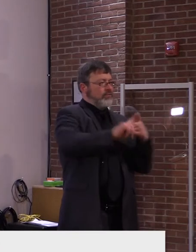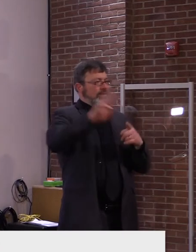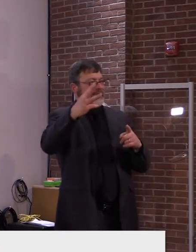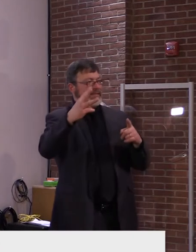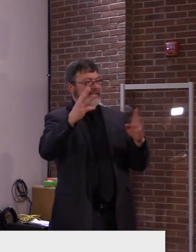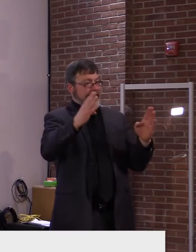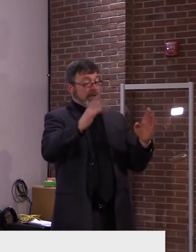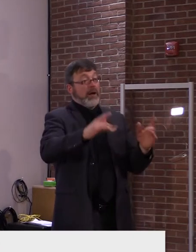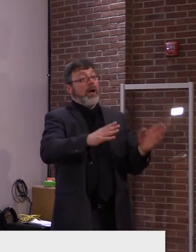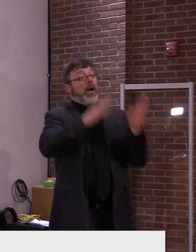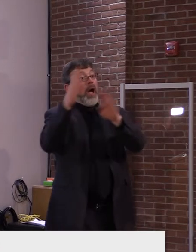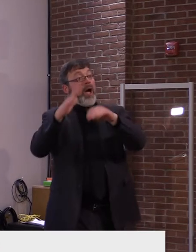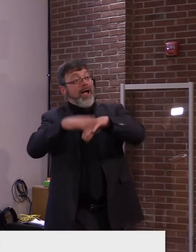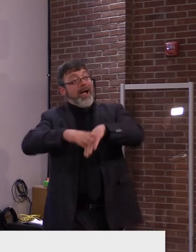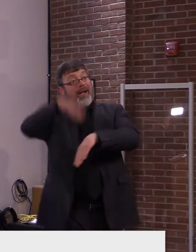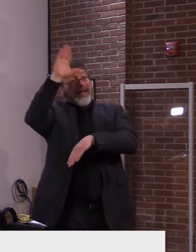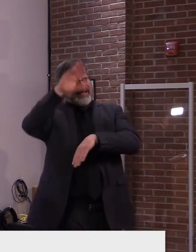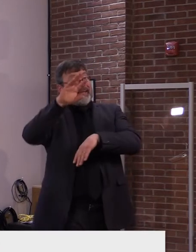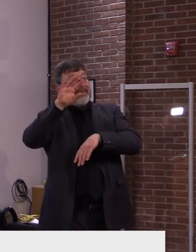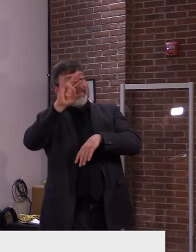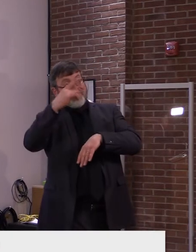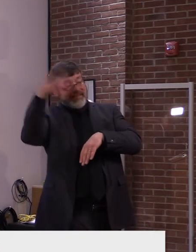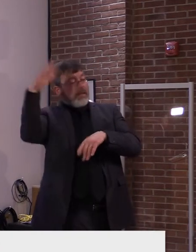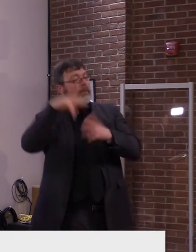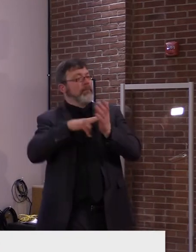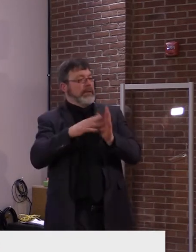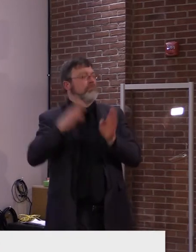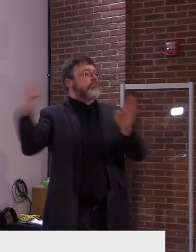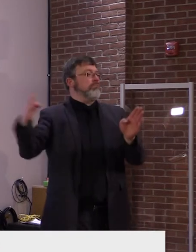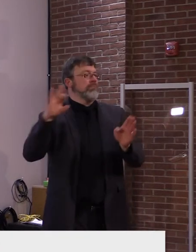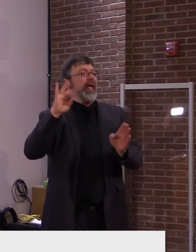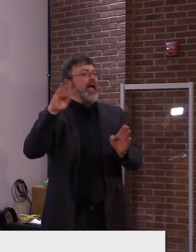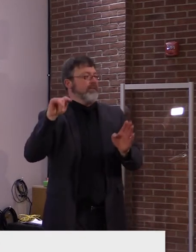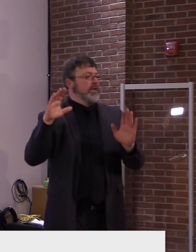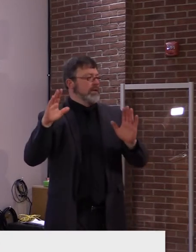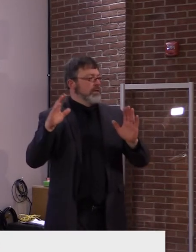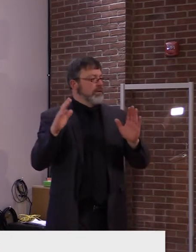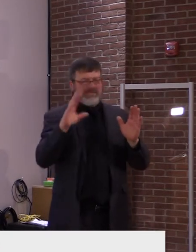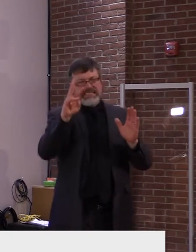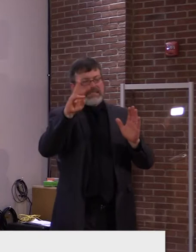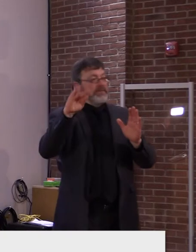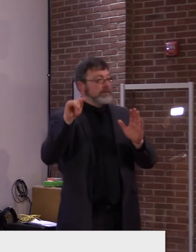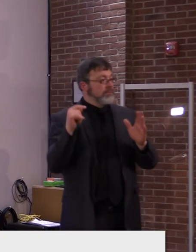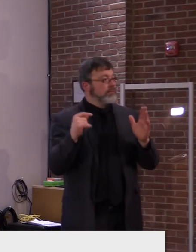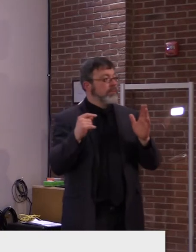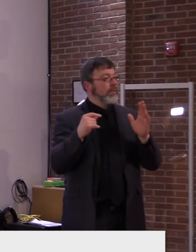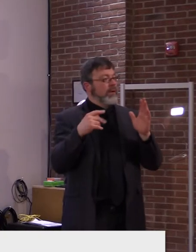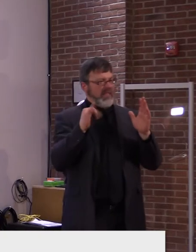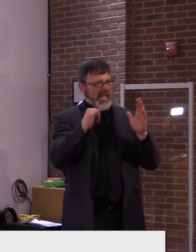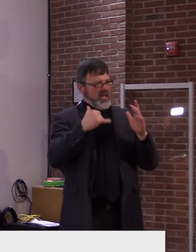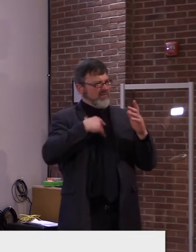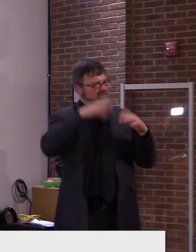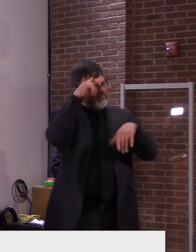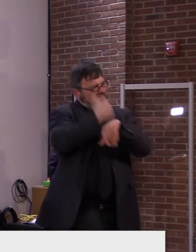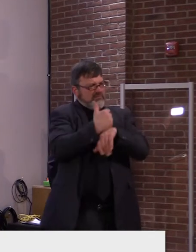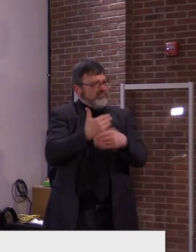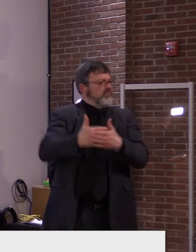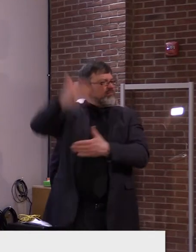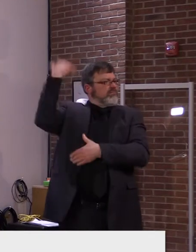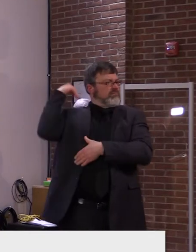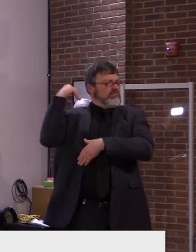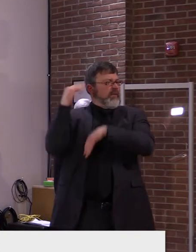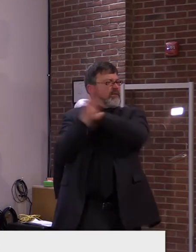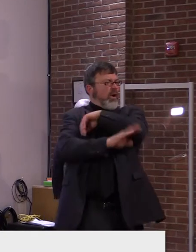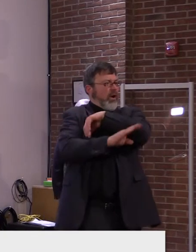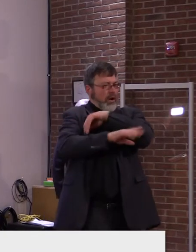we, we made that decision very early on based on, you know, what we're seeing internationally and in the science, if you will, that younger students